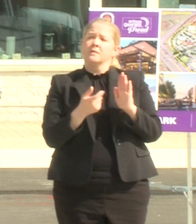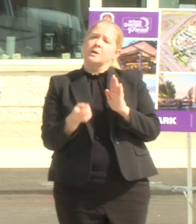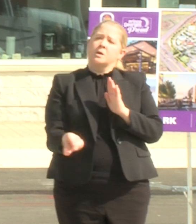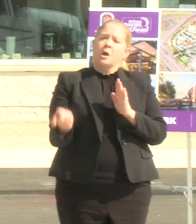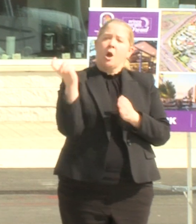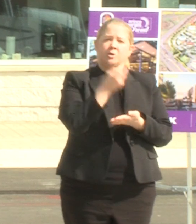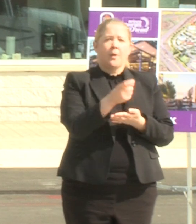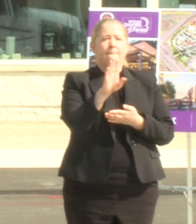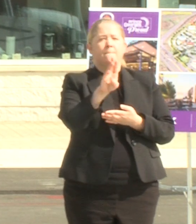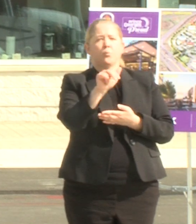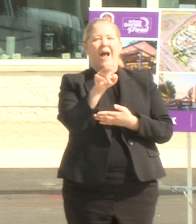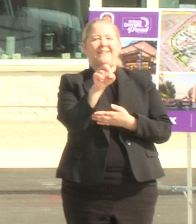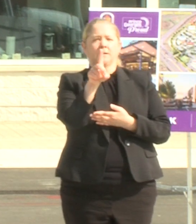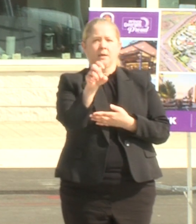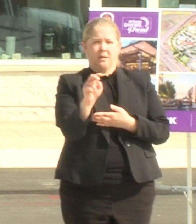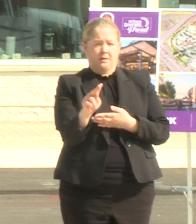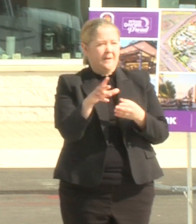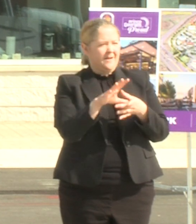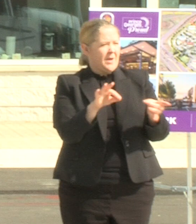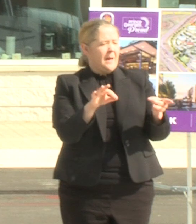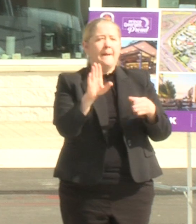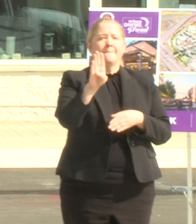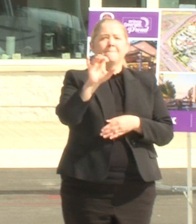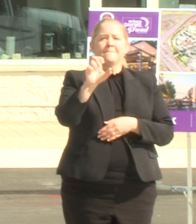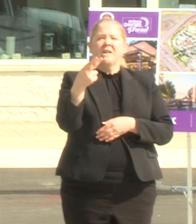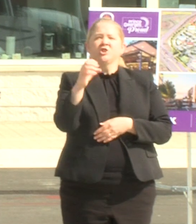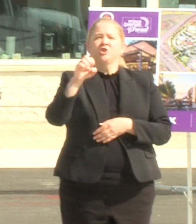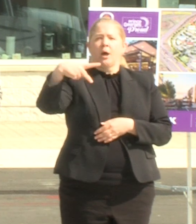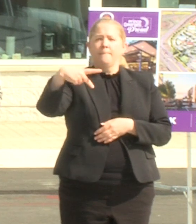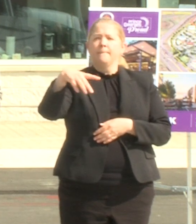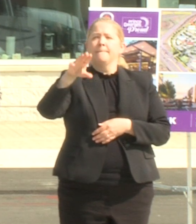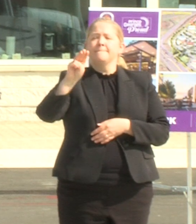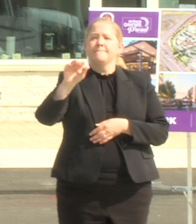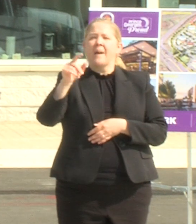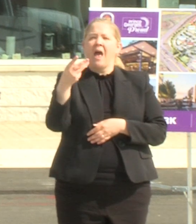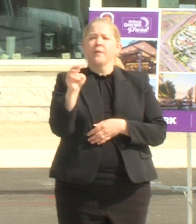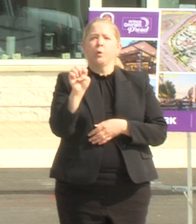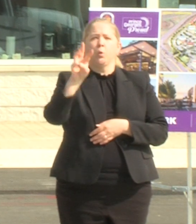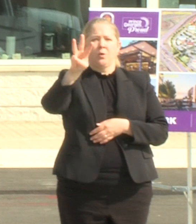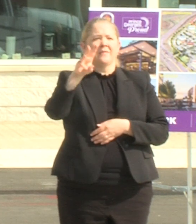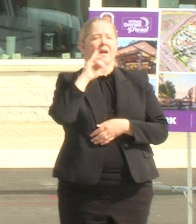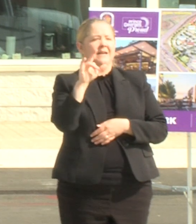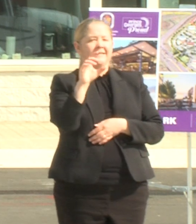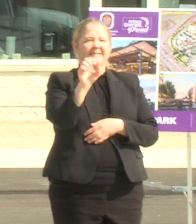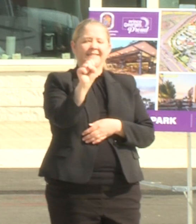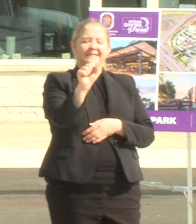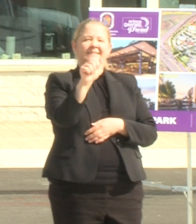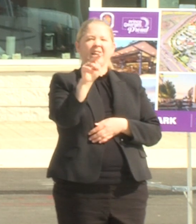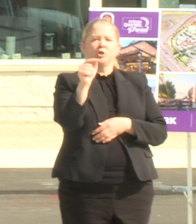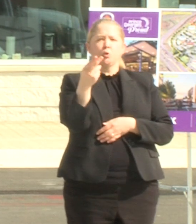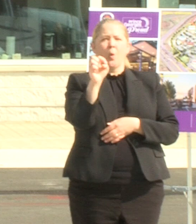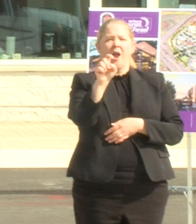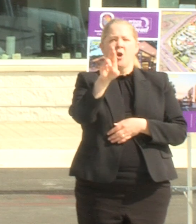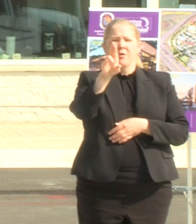brandon mentioned him bishop macklin and the sanctuary kingdom square um and it reminds me of a quick story i